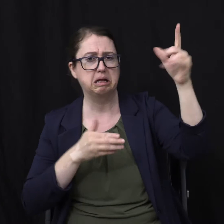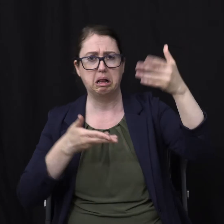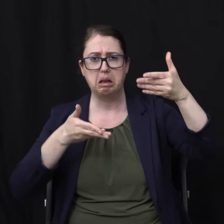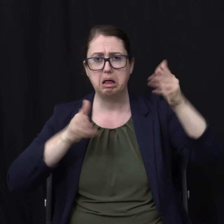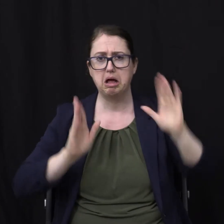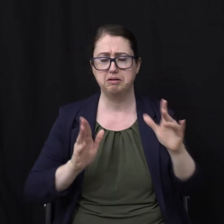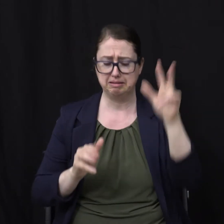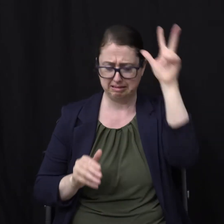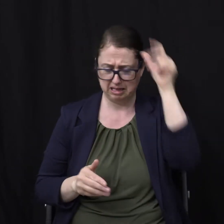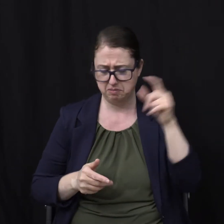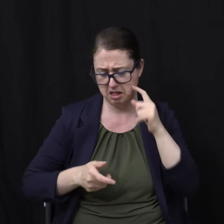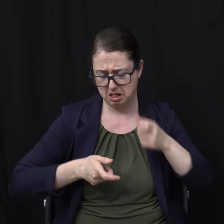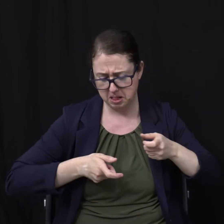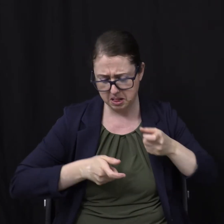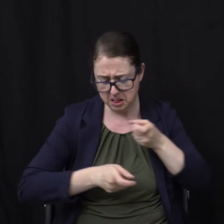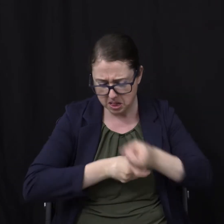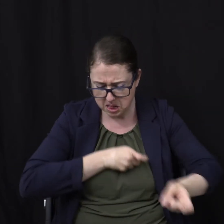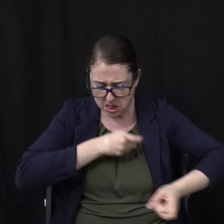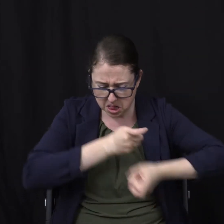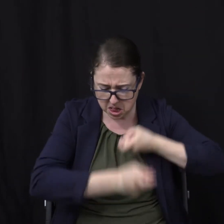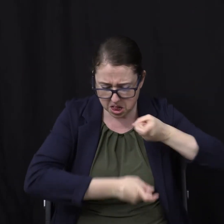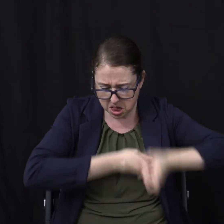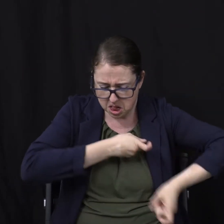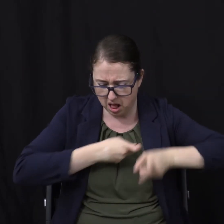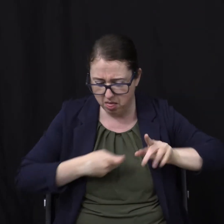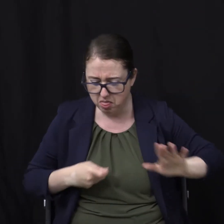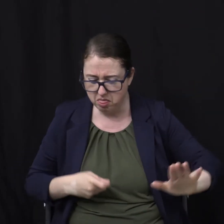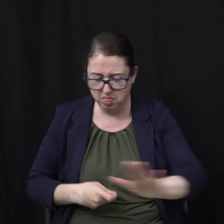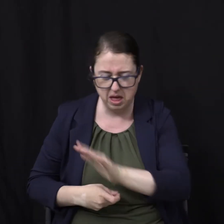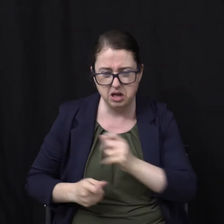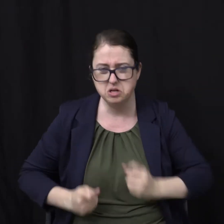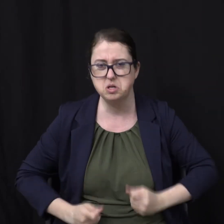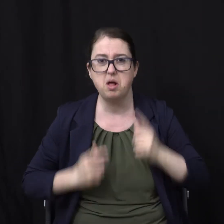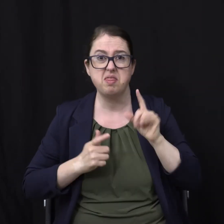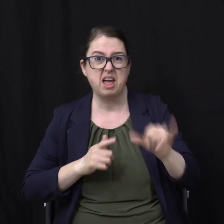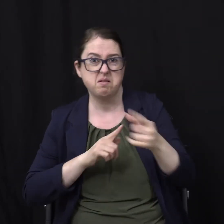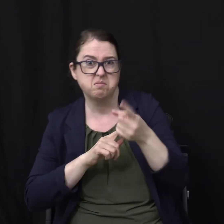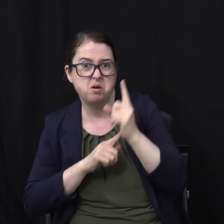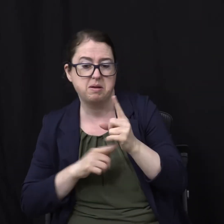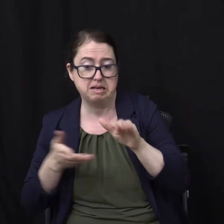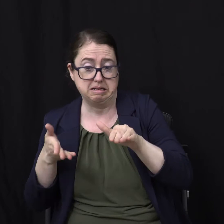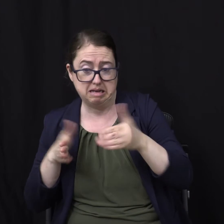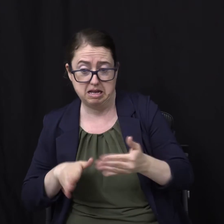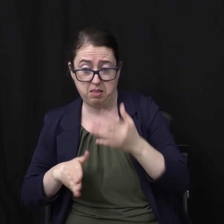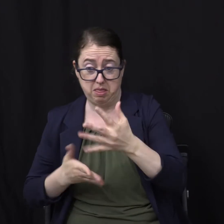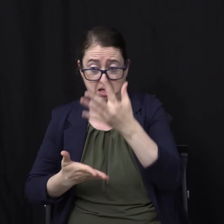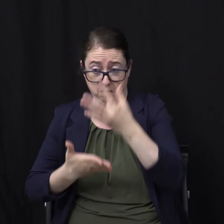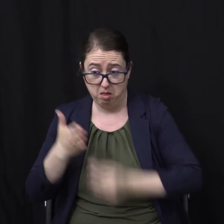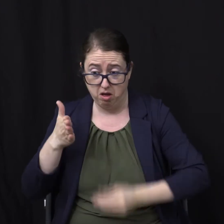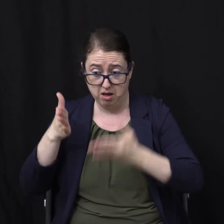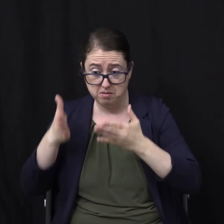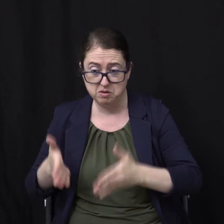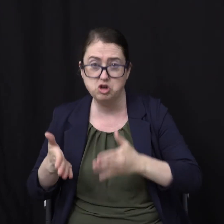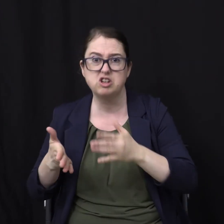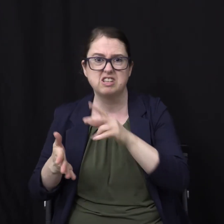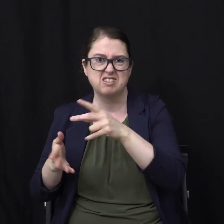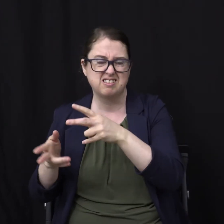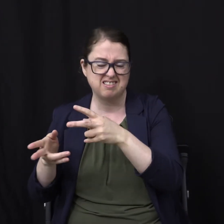immortal souls Of the living dead From the moment they die The lost immortal soul Is extracted from the body